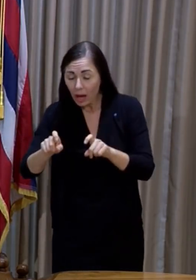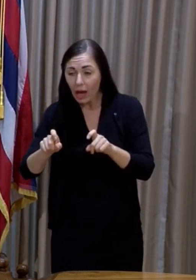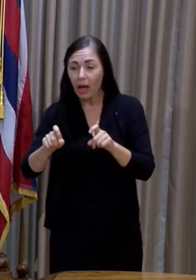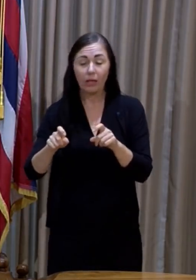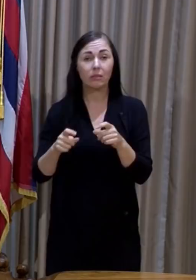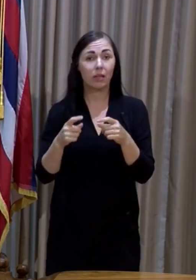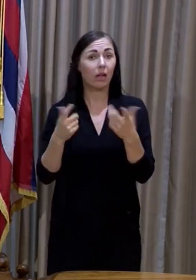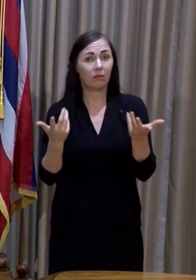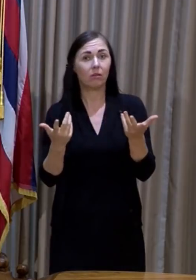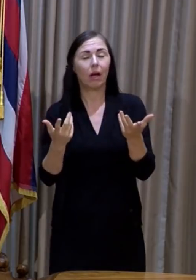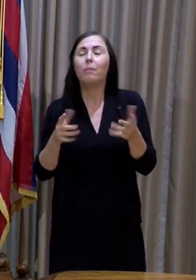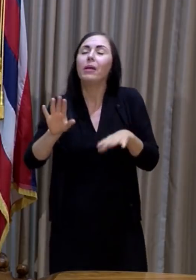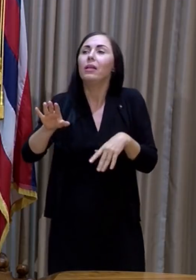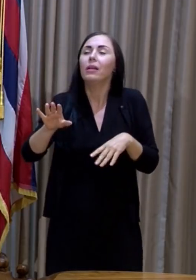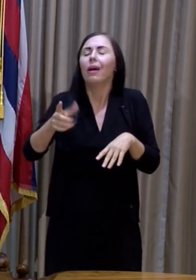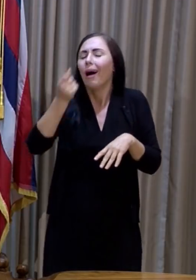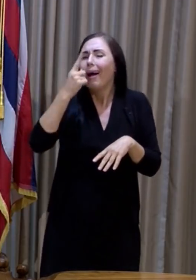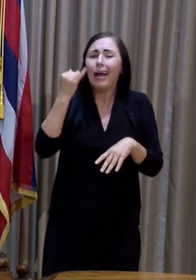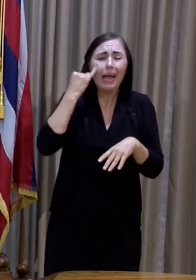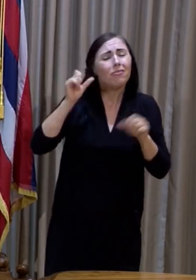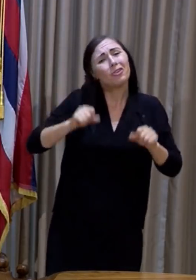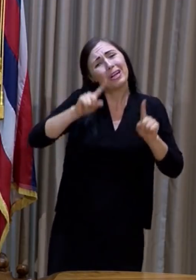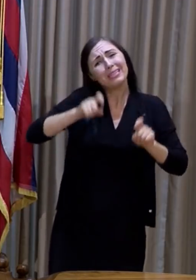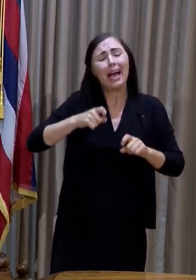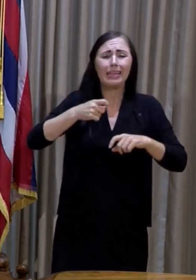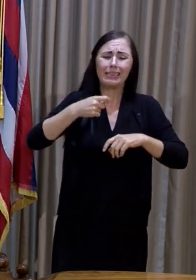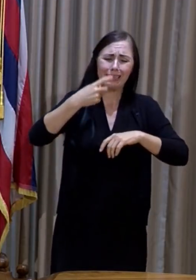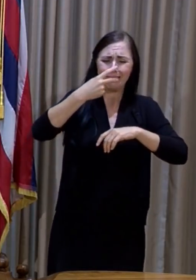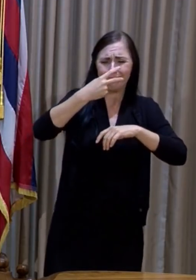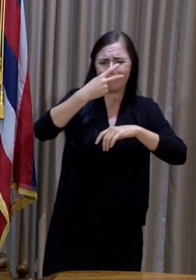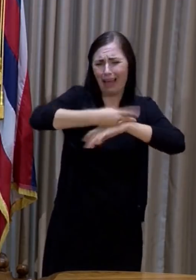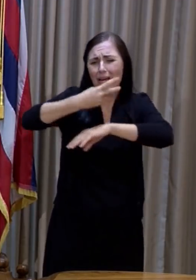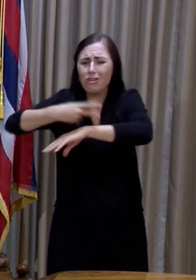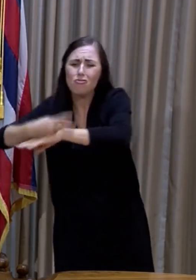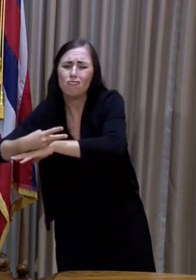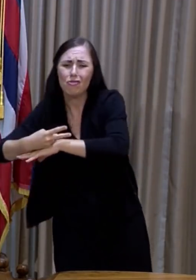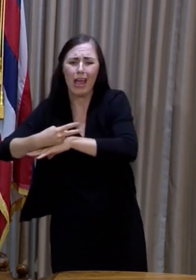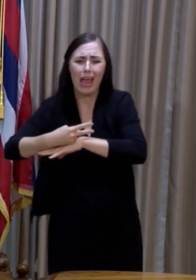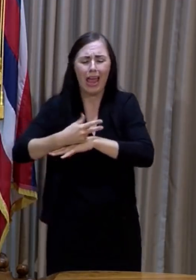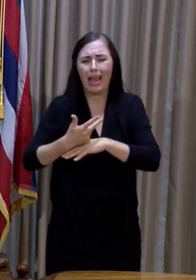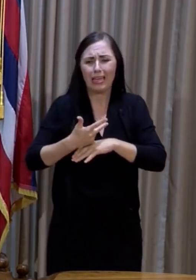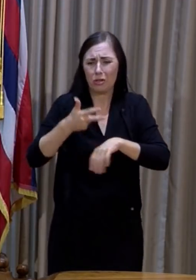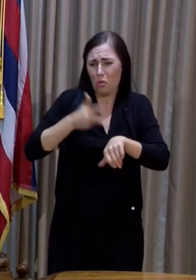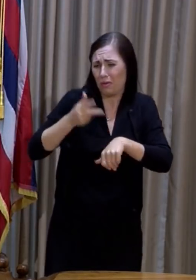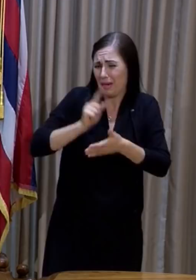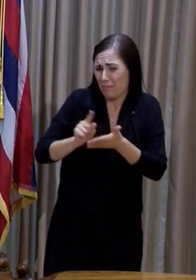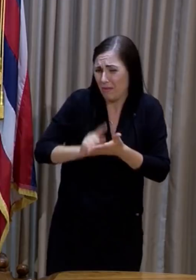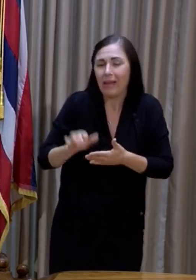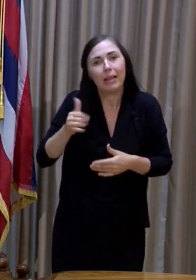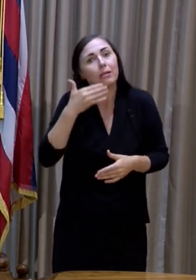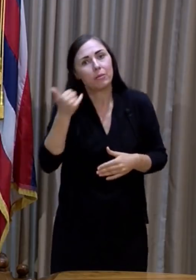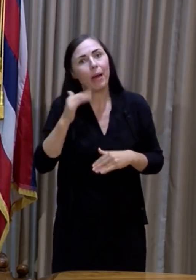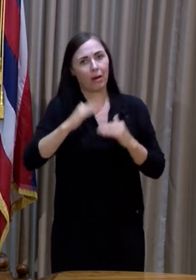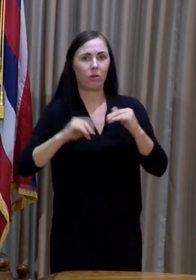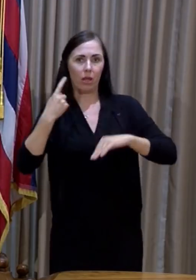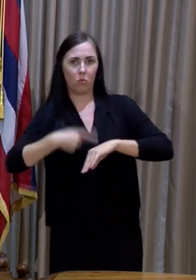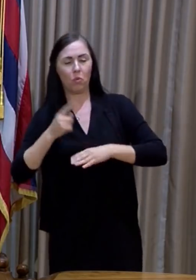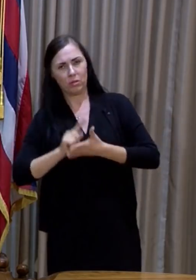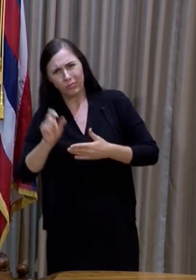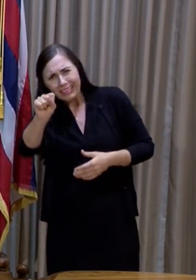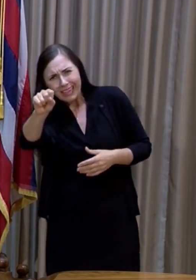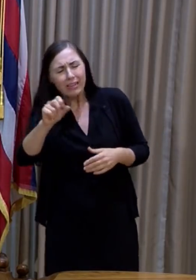can test somebody every other day, you know, three times a week, that's probably a better test and a better result than testing somebody once.